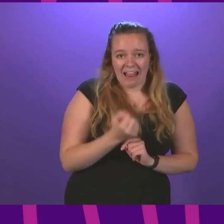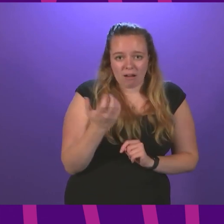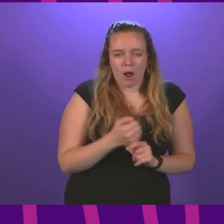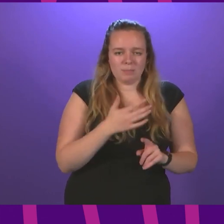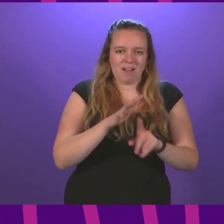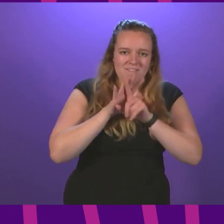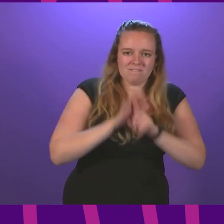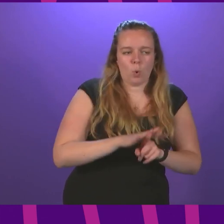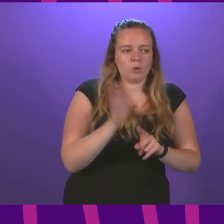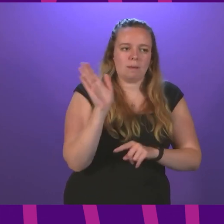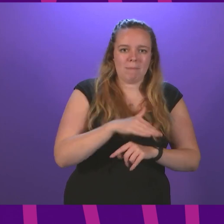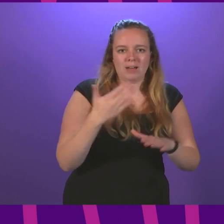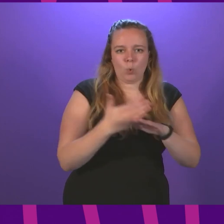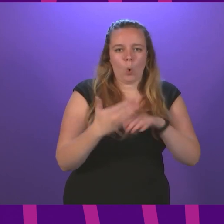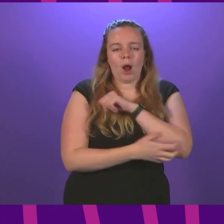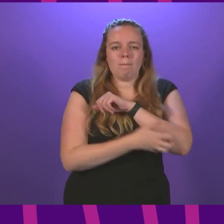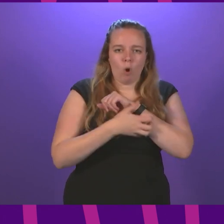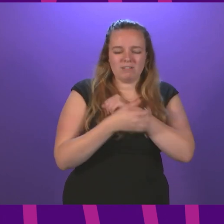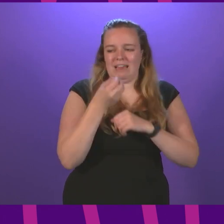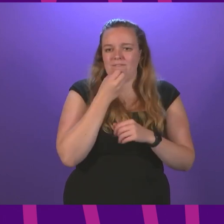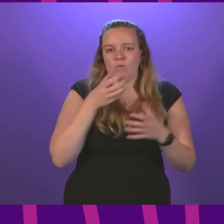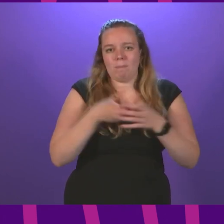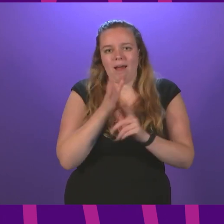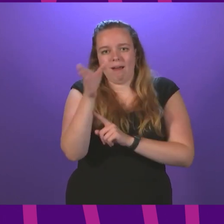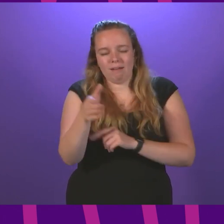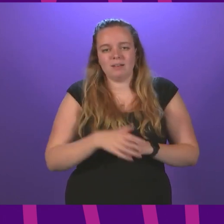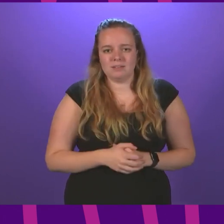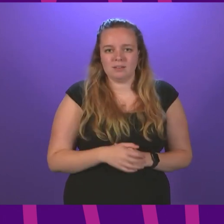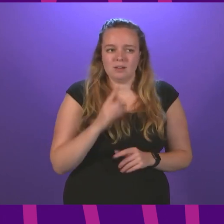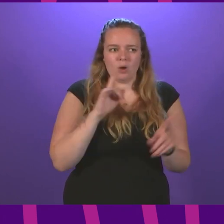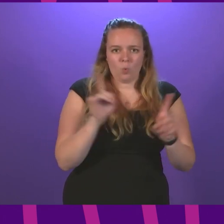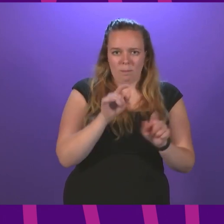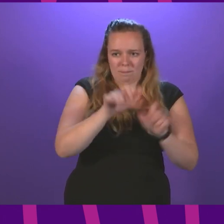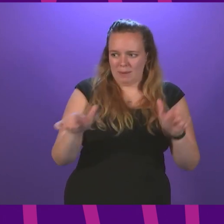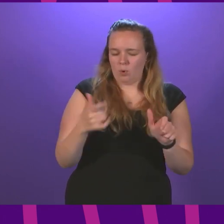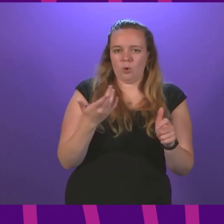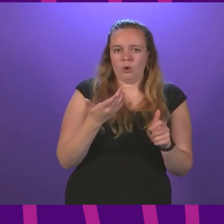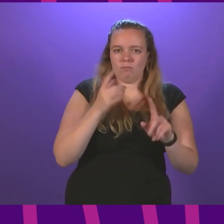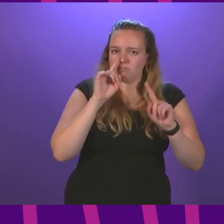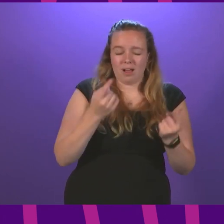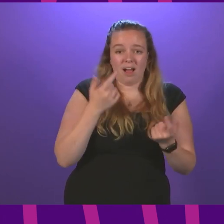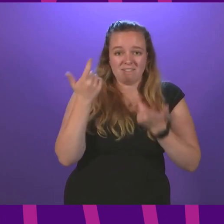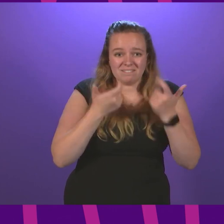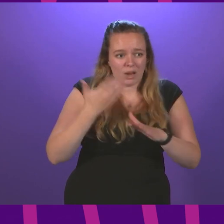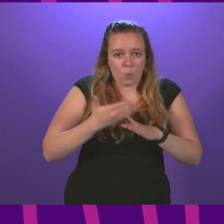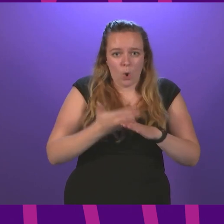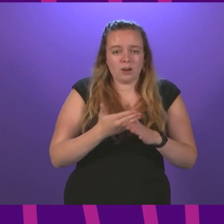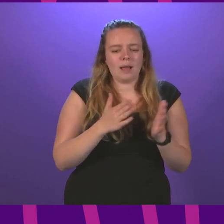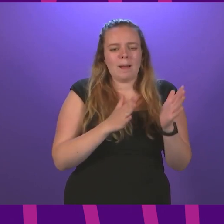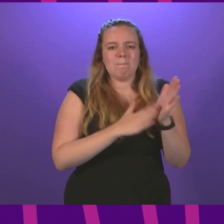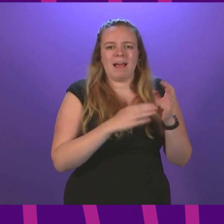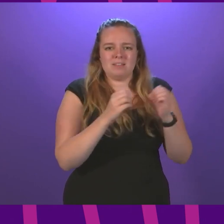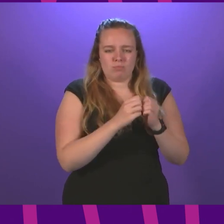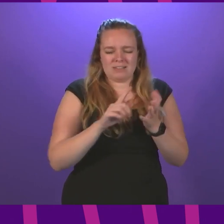forcing them into in-work poverty and to food banks. And what are those who aren't even supposed to find work meant to do? Miles Briggs